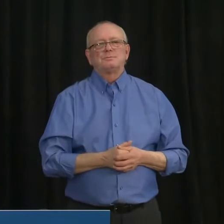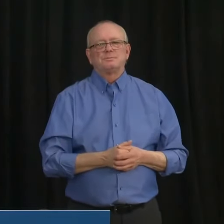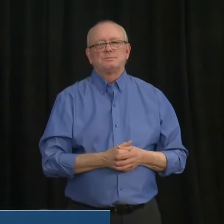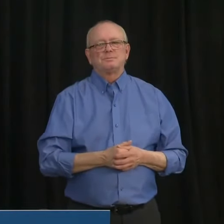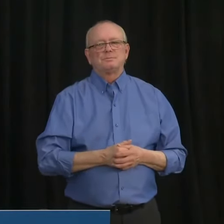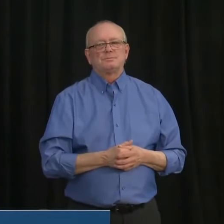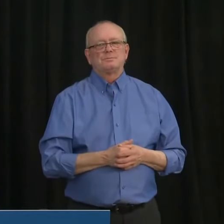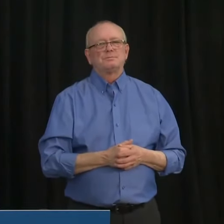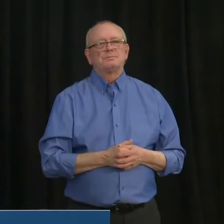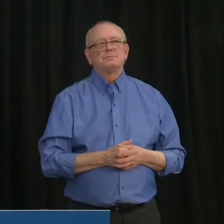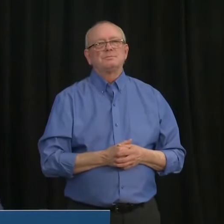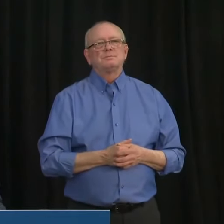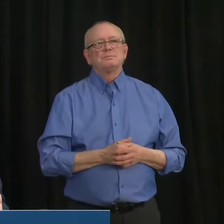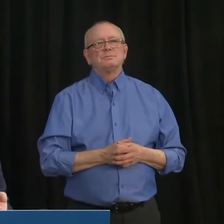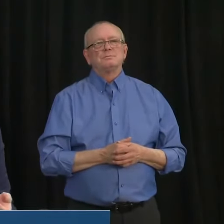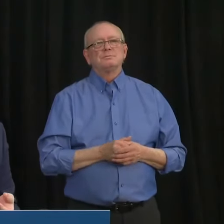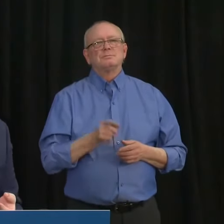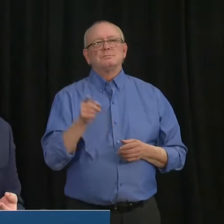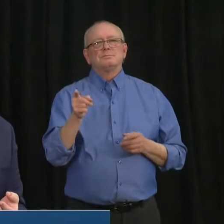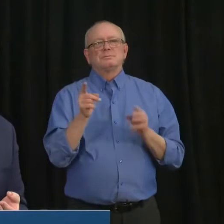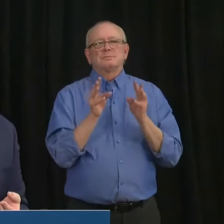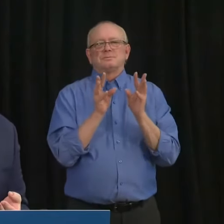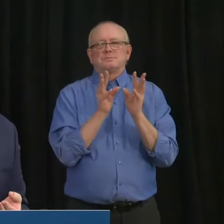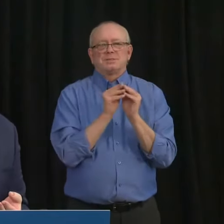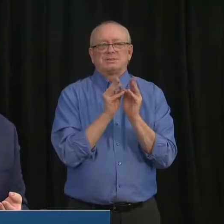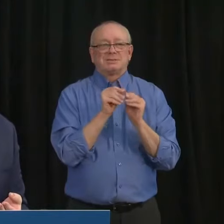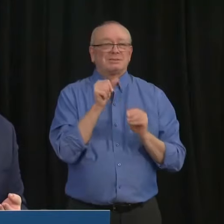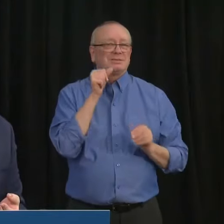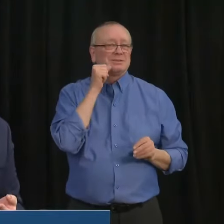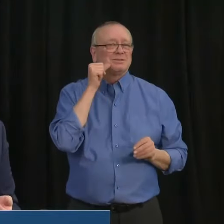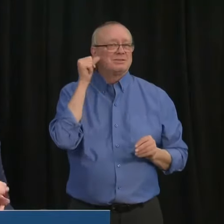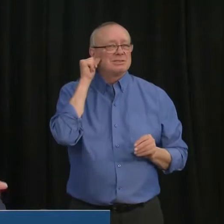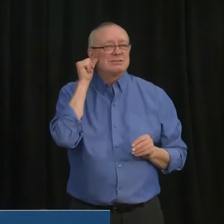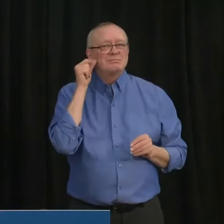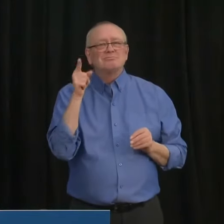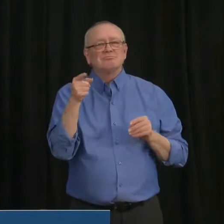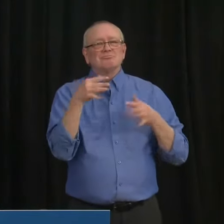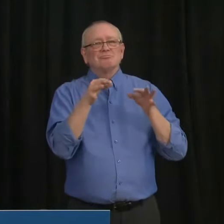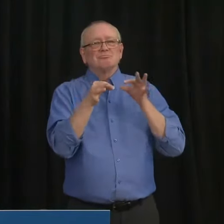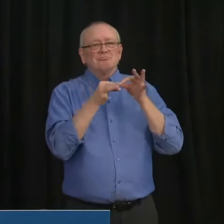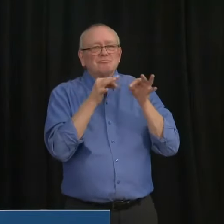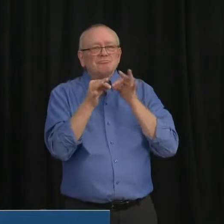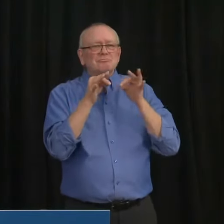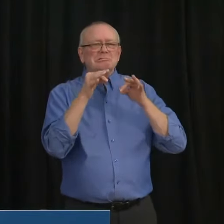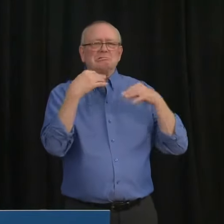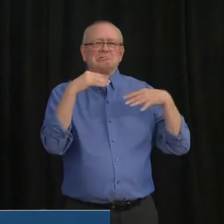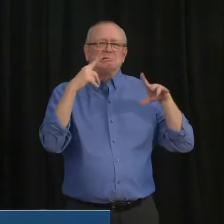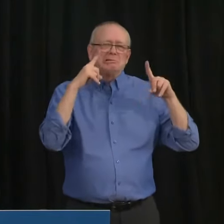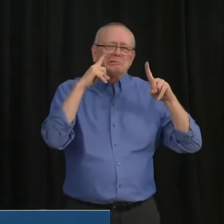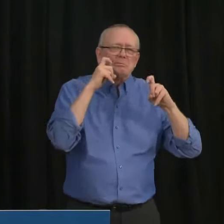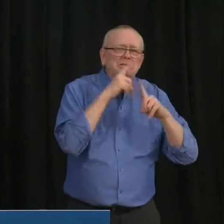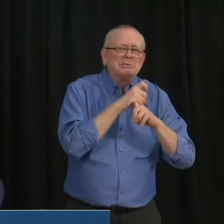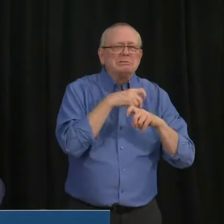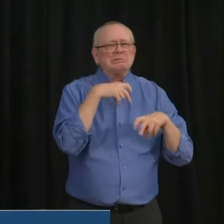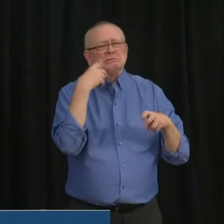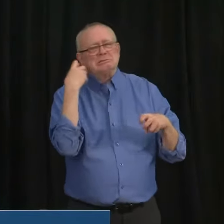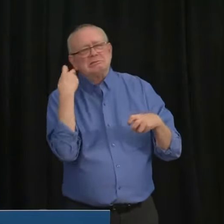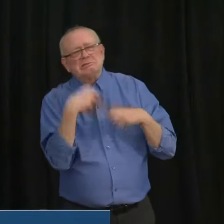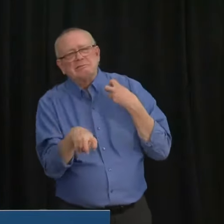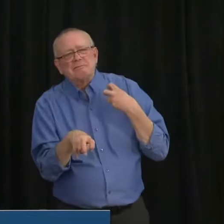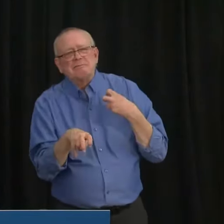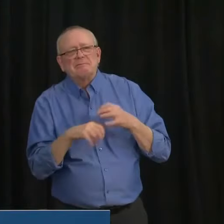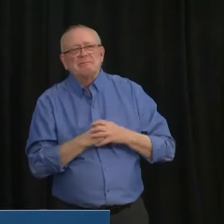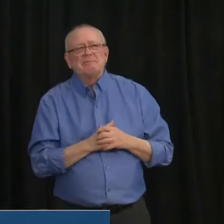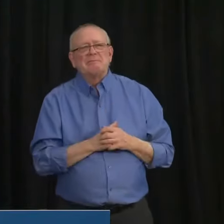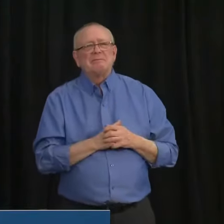yesterday, uh, which showed, I guess, the complexity and difficulty of all this. But at the end of it, after getting, uh, I presume a series of recommendations